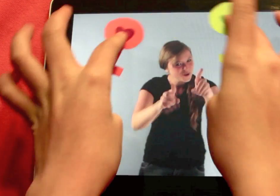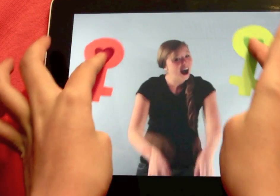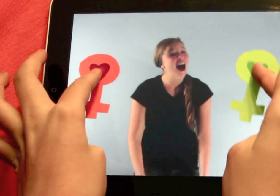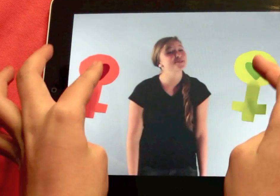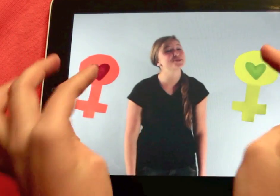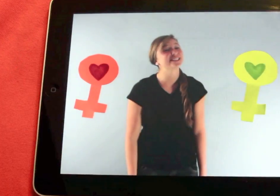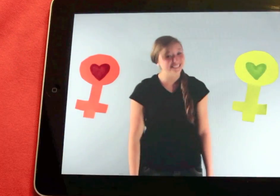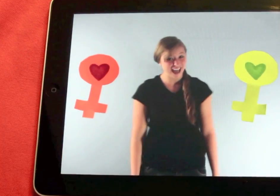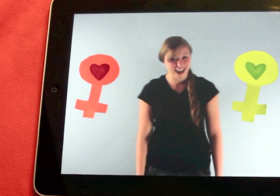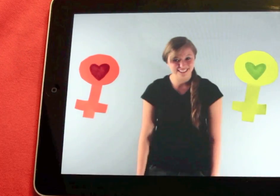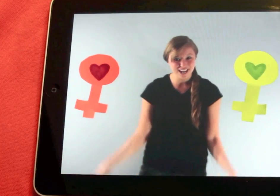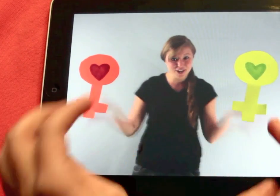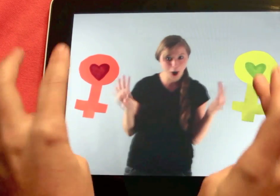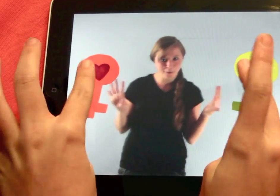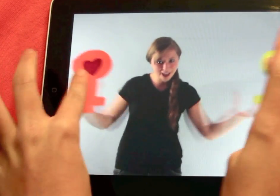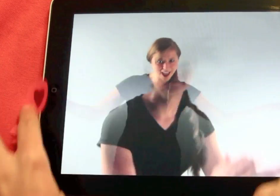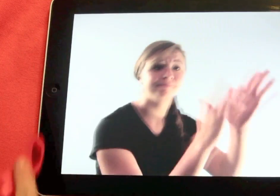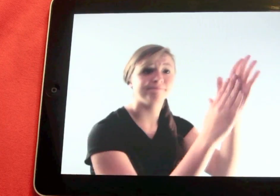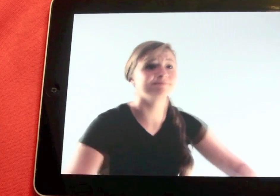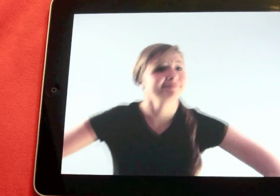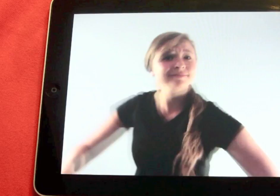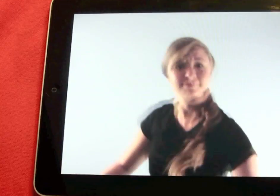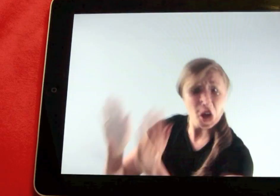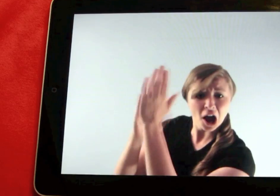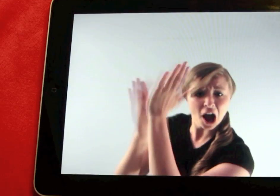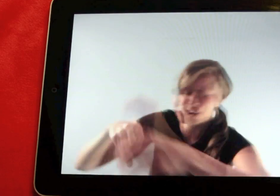you I will gladly go gay.